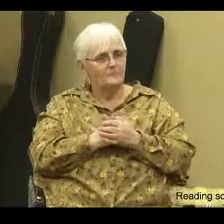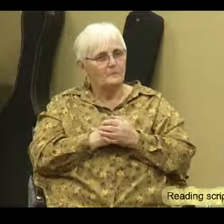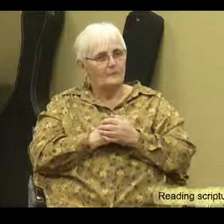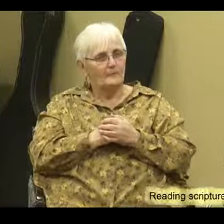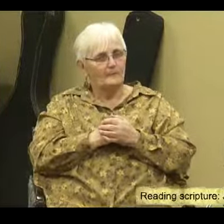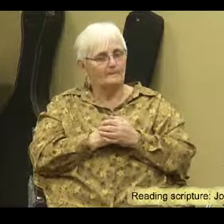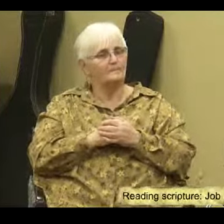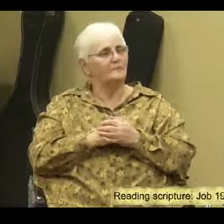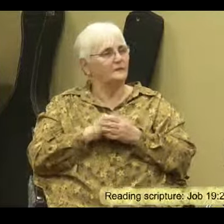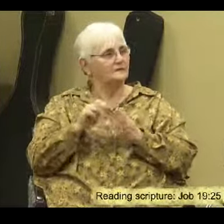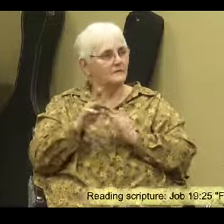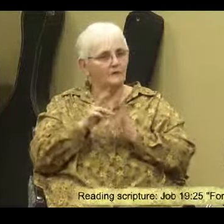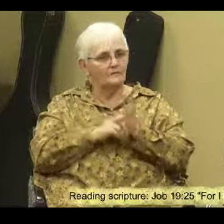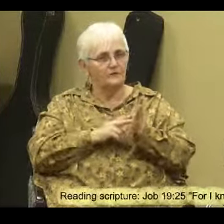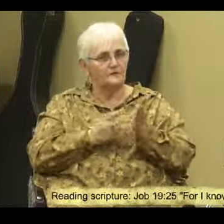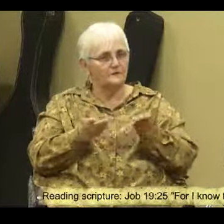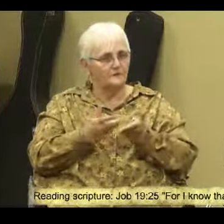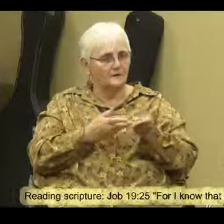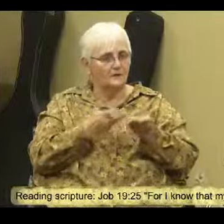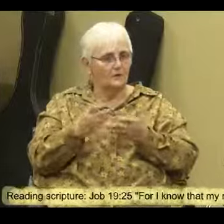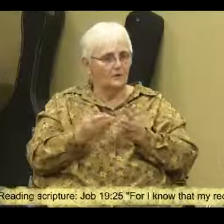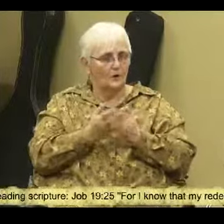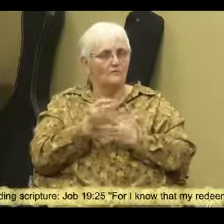There's some scriptures here I'm going to go through real quick.